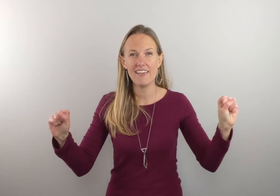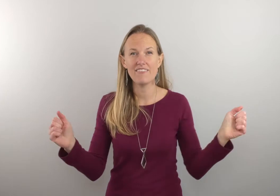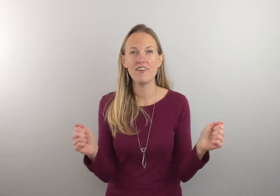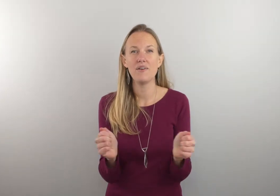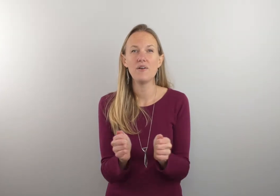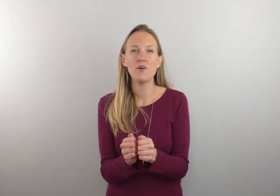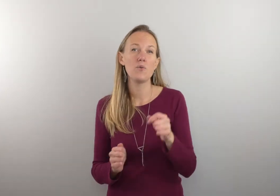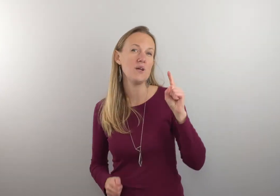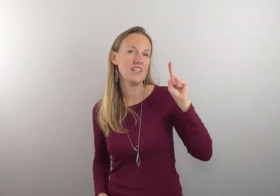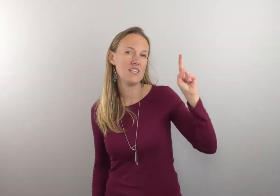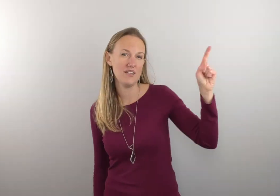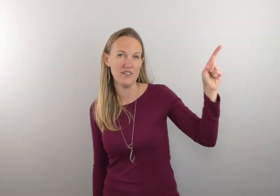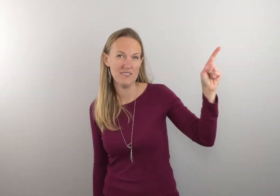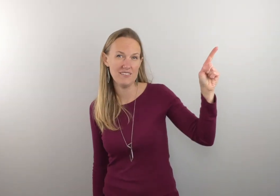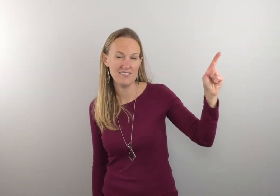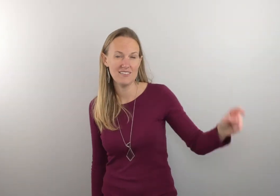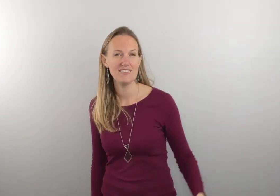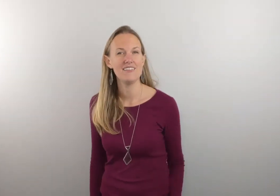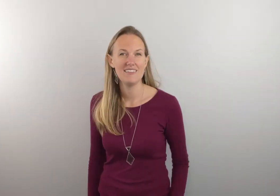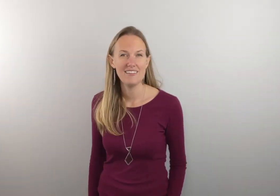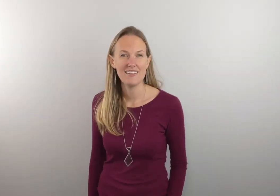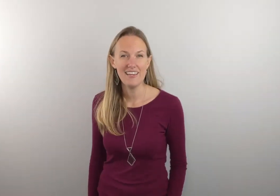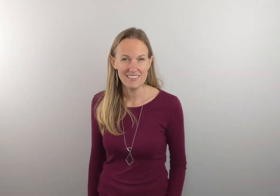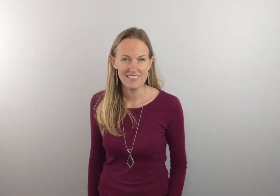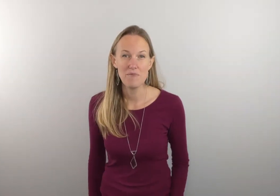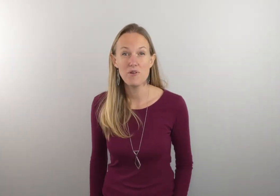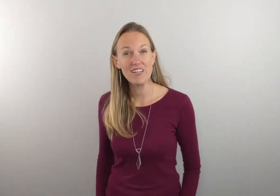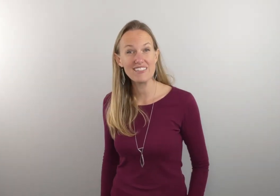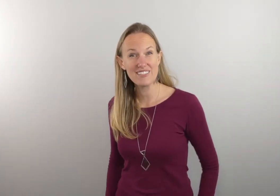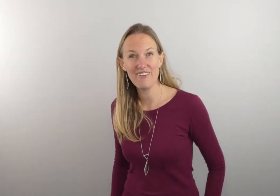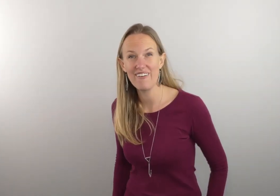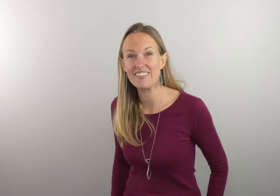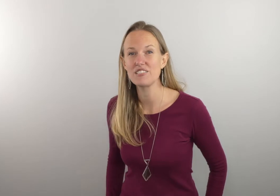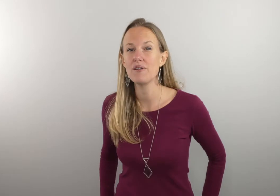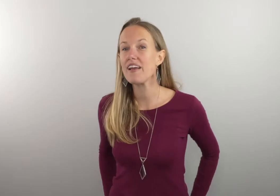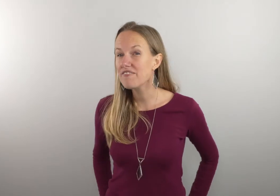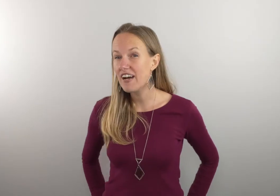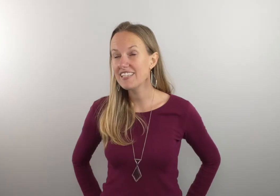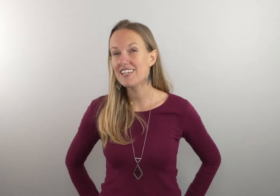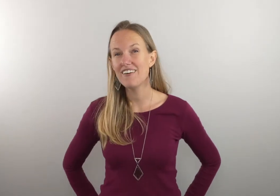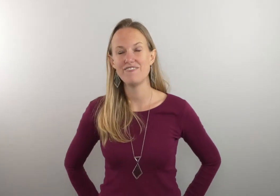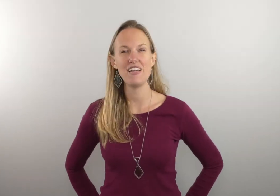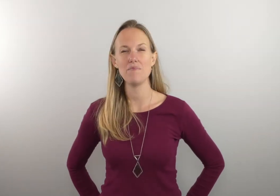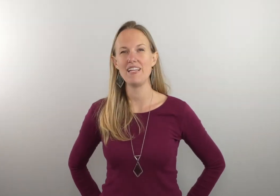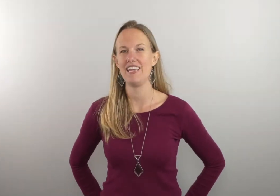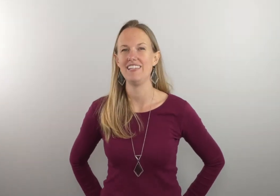with you okay now moving on to the chorus so when I fight I'll fight on my knees